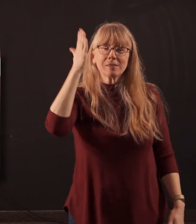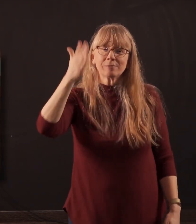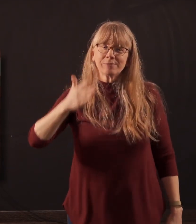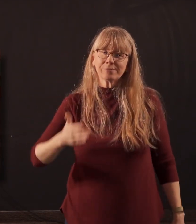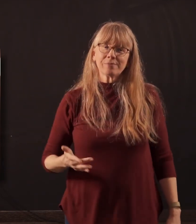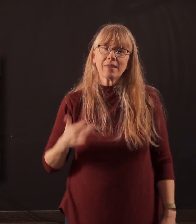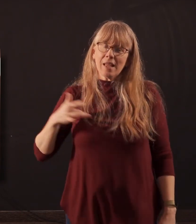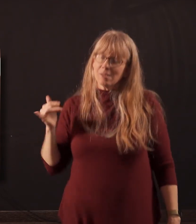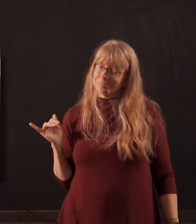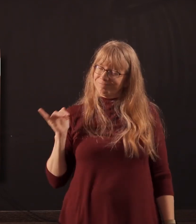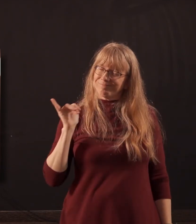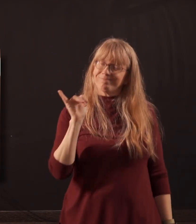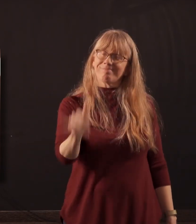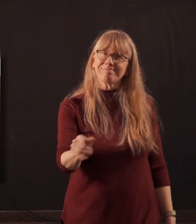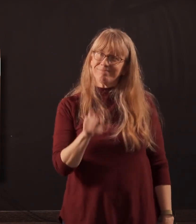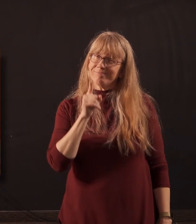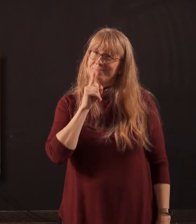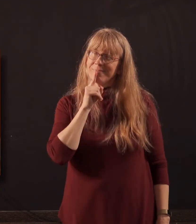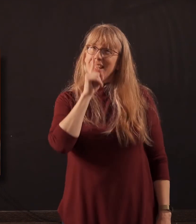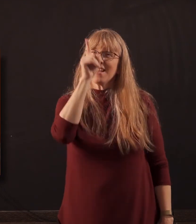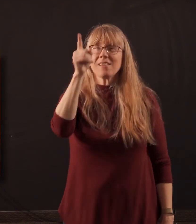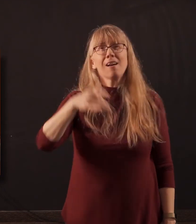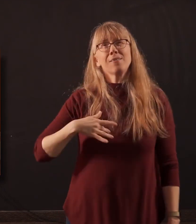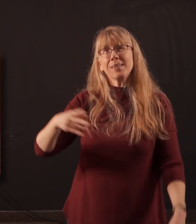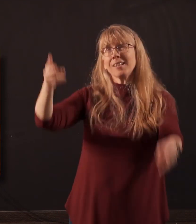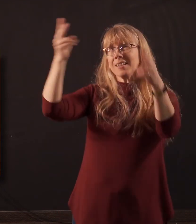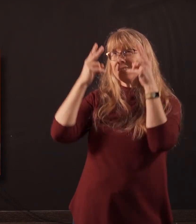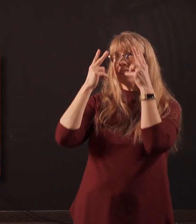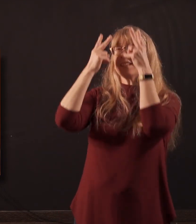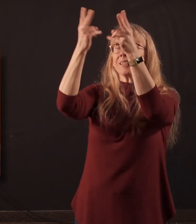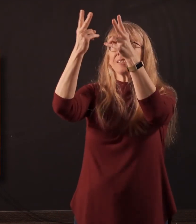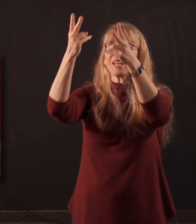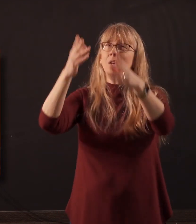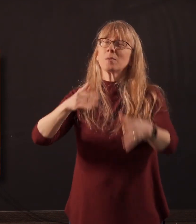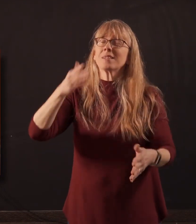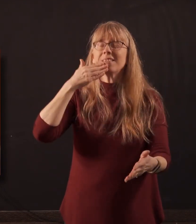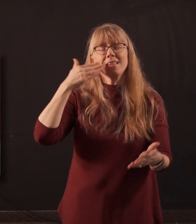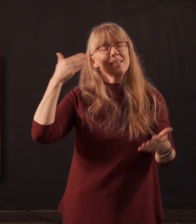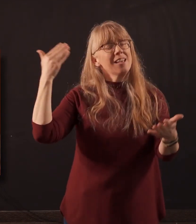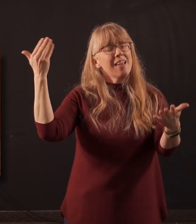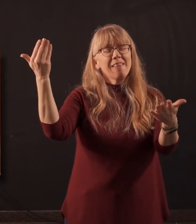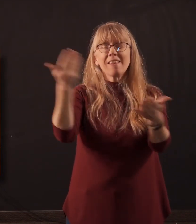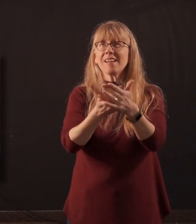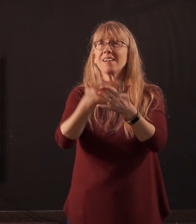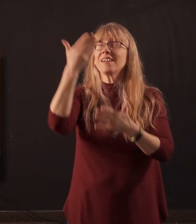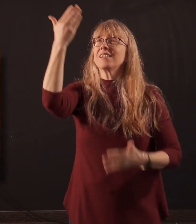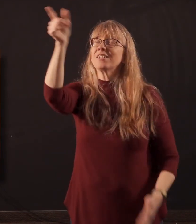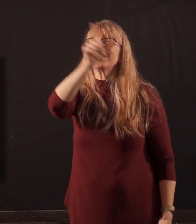I will remain confident in this. I will see the goodness